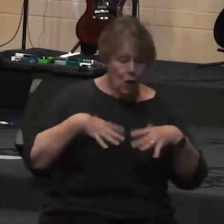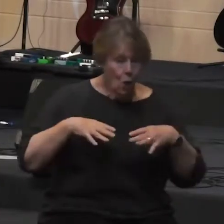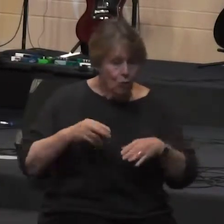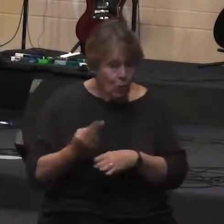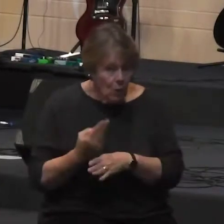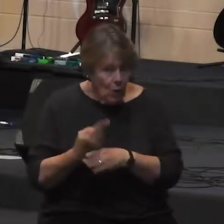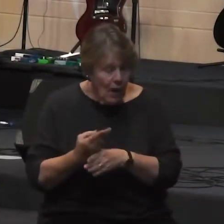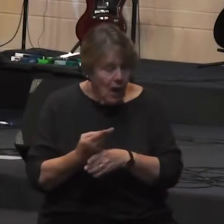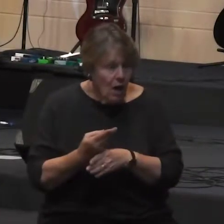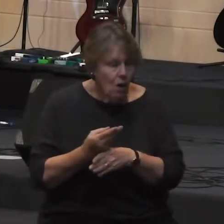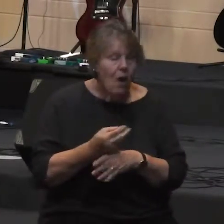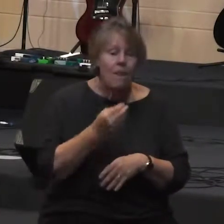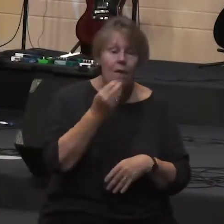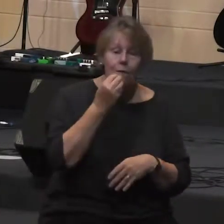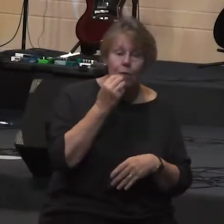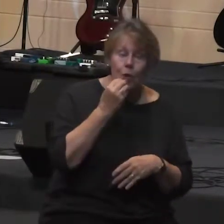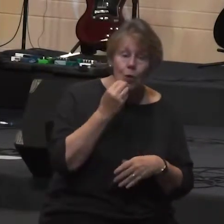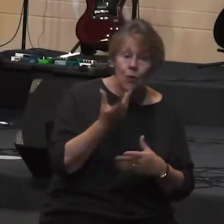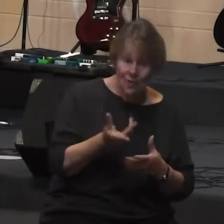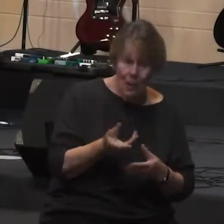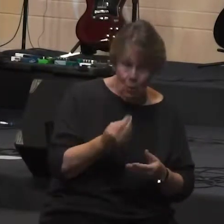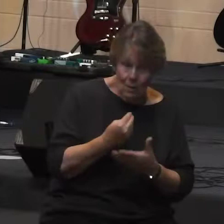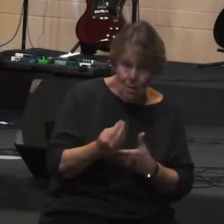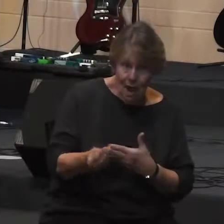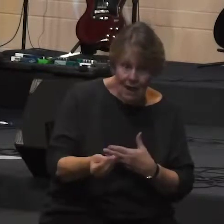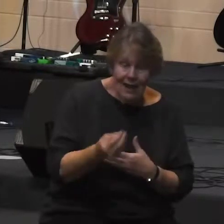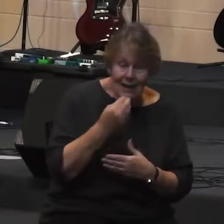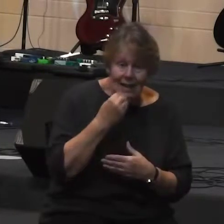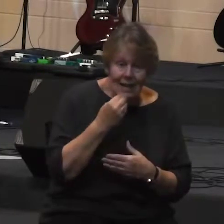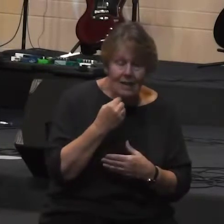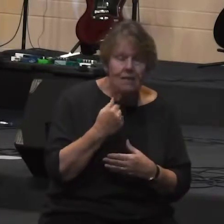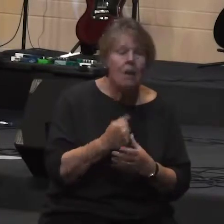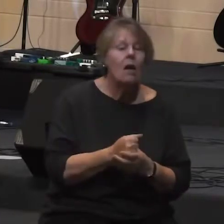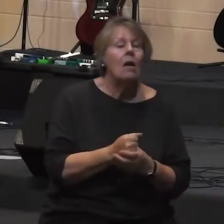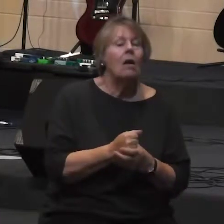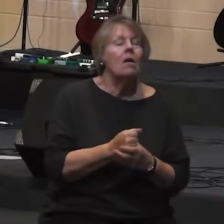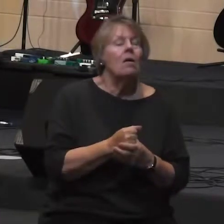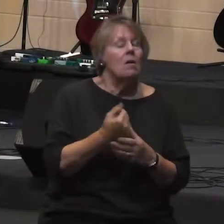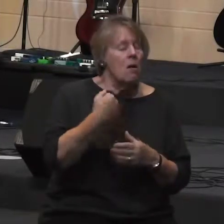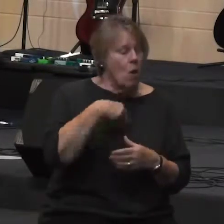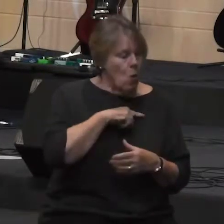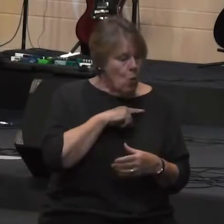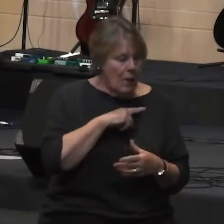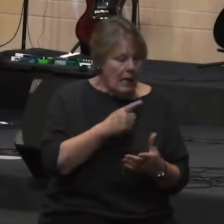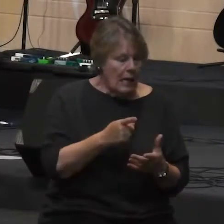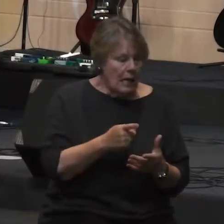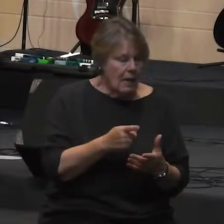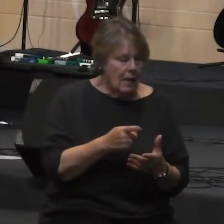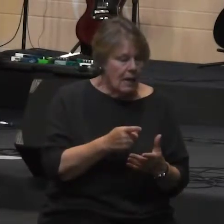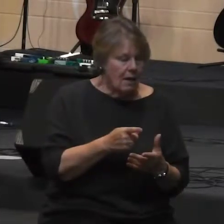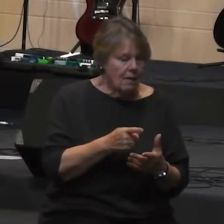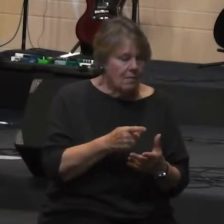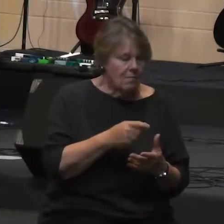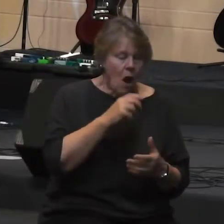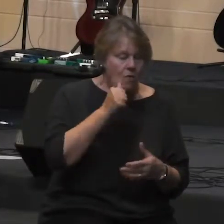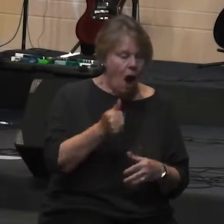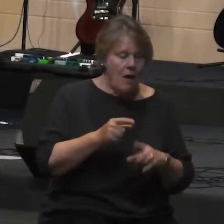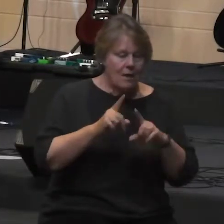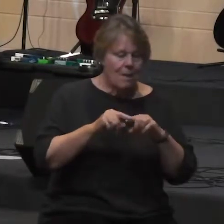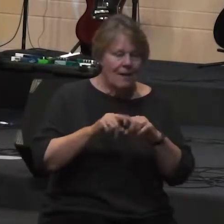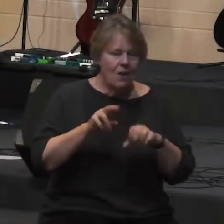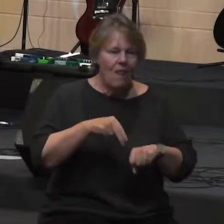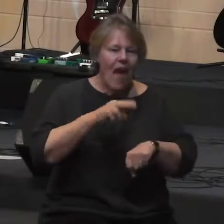buy we deal with it all largely removed from the natural cycle of sun and rain